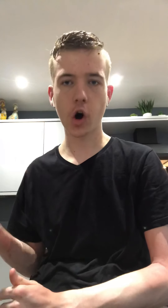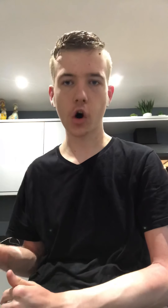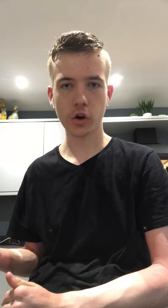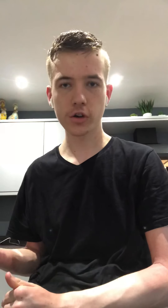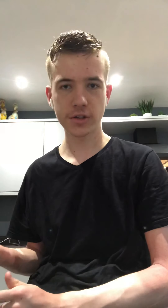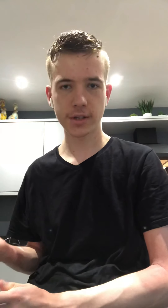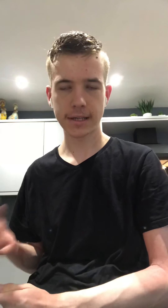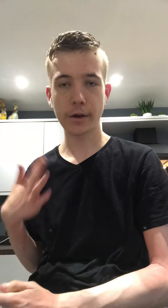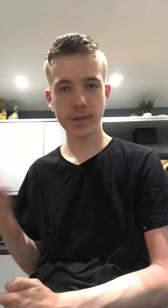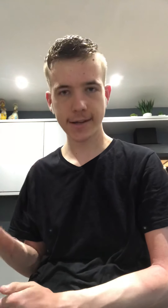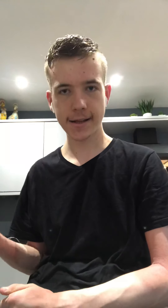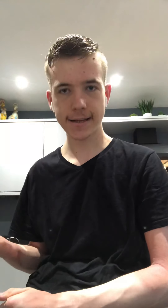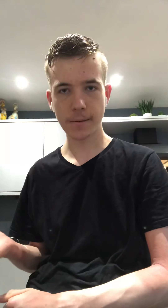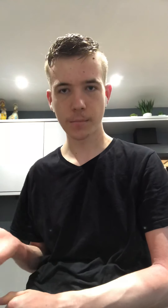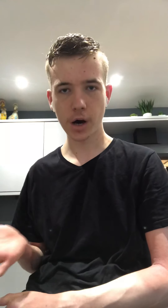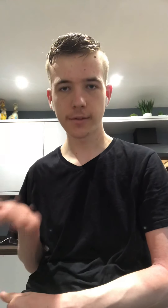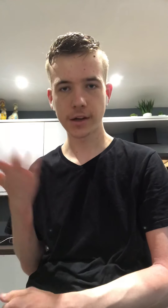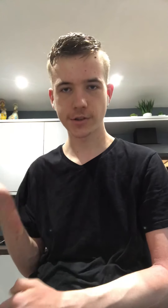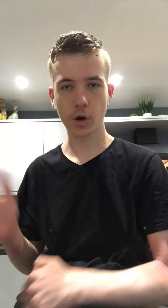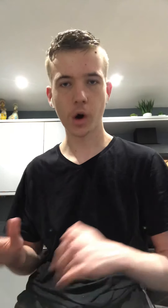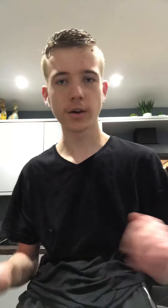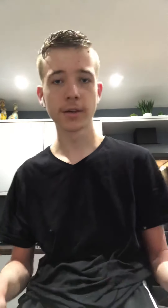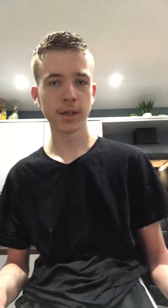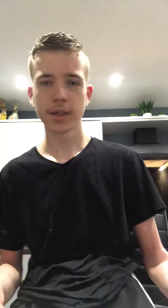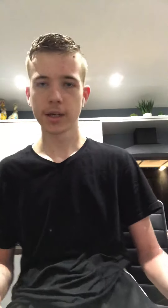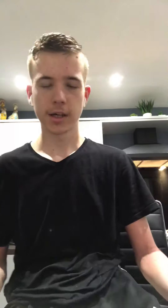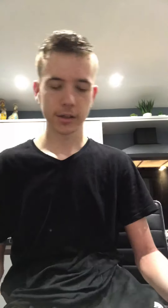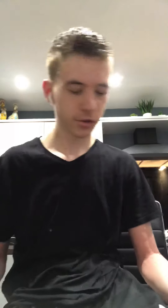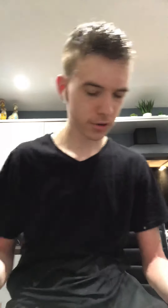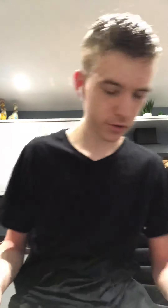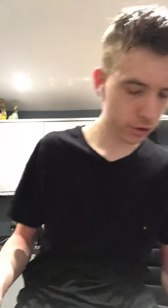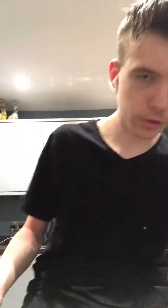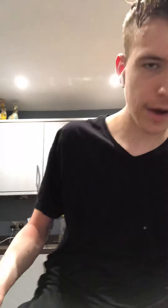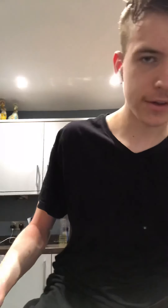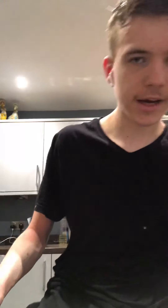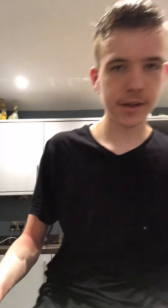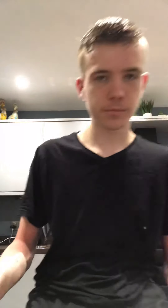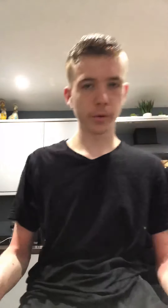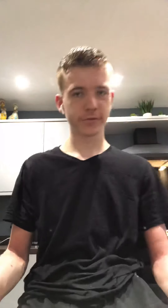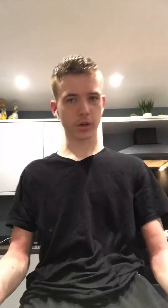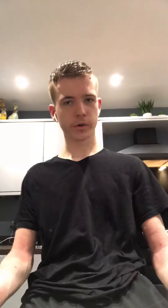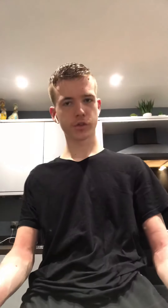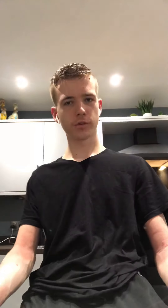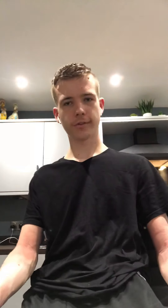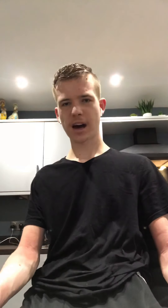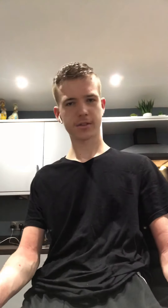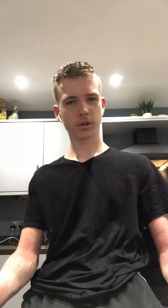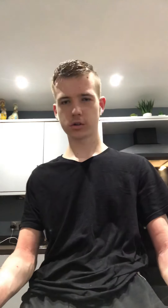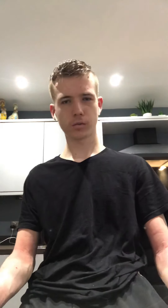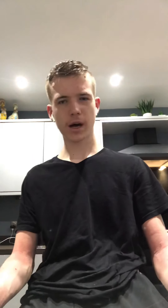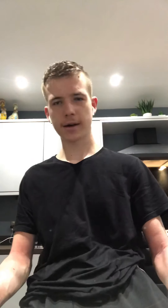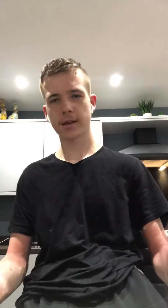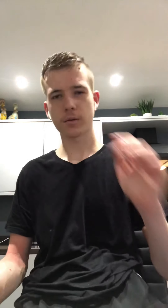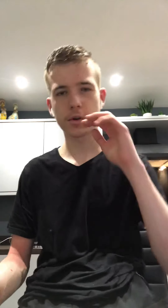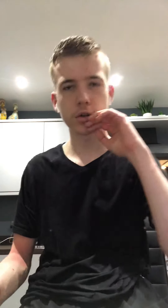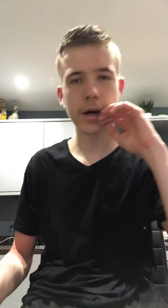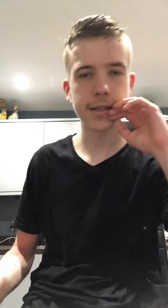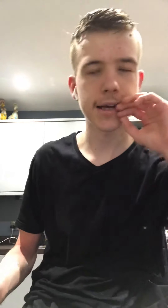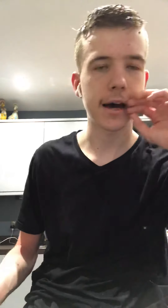August and it'll be September and so on. I don't know why the day months are going too fast. don't know why. I don't know why is that.